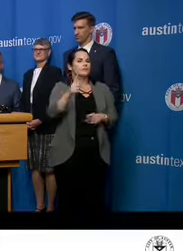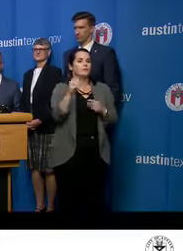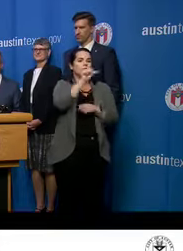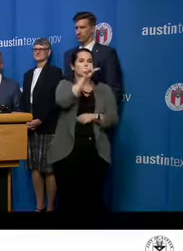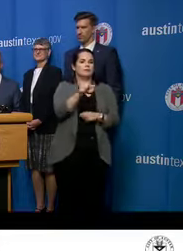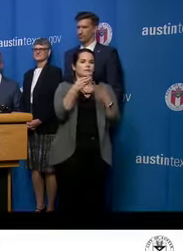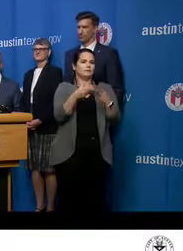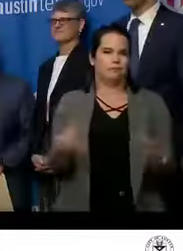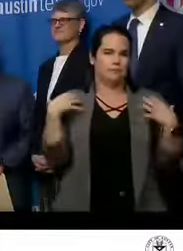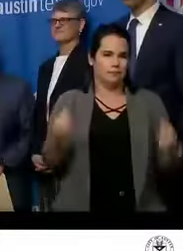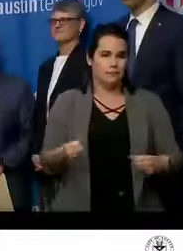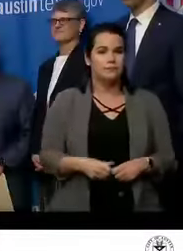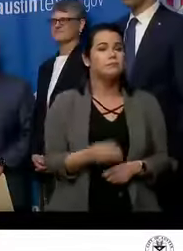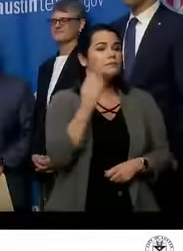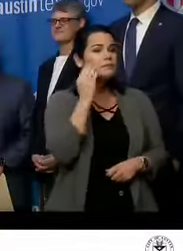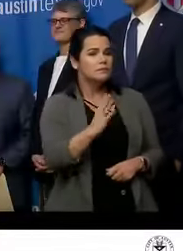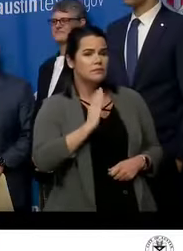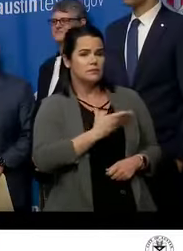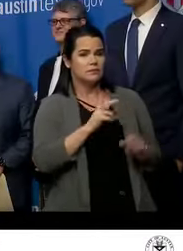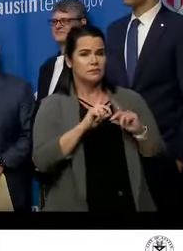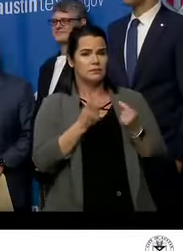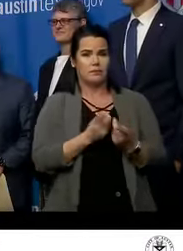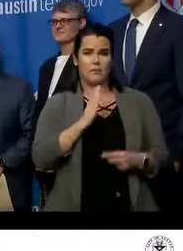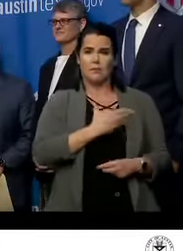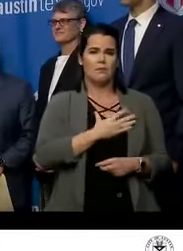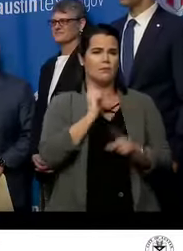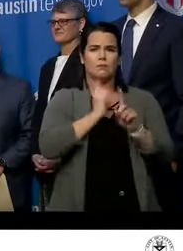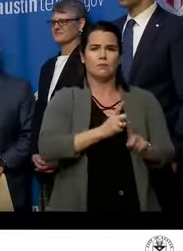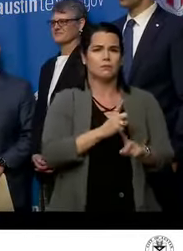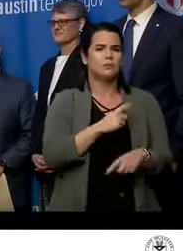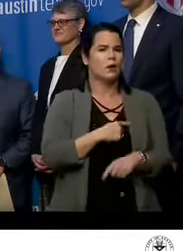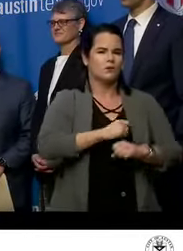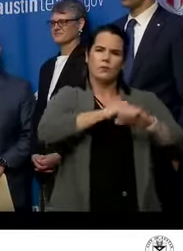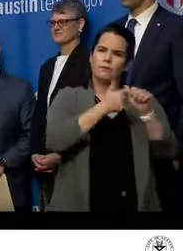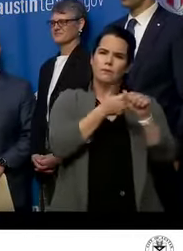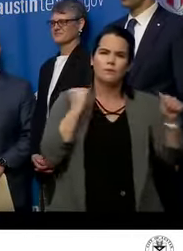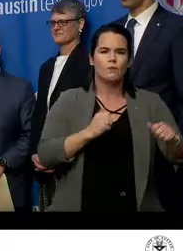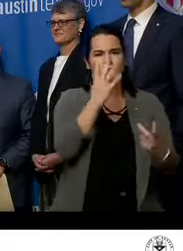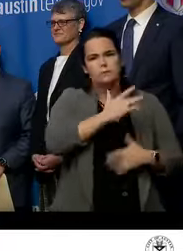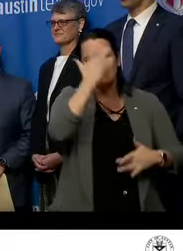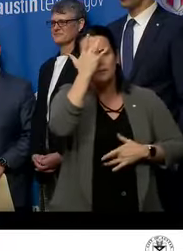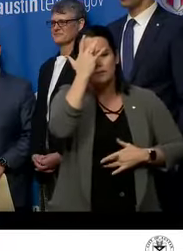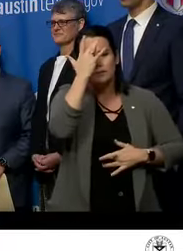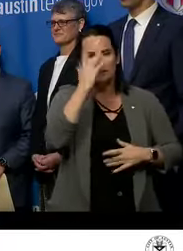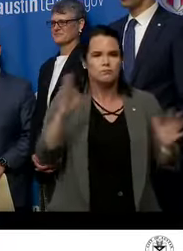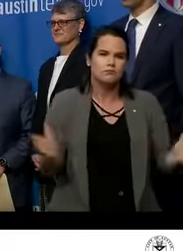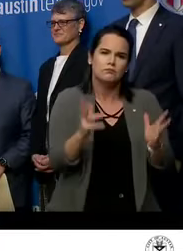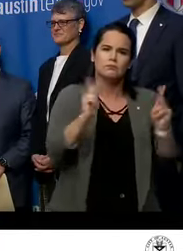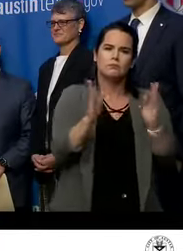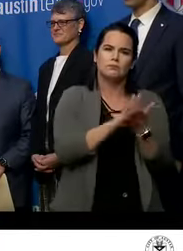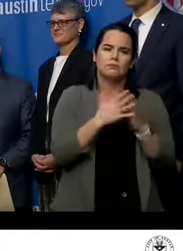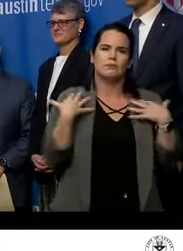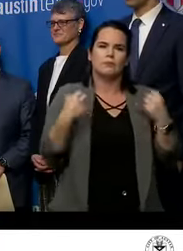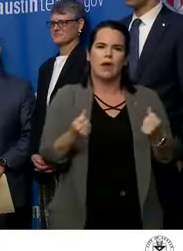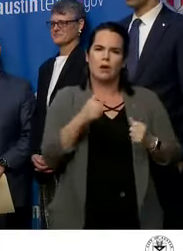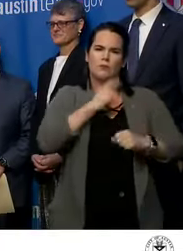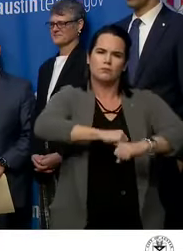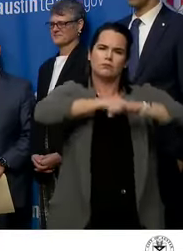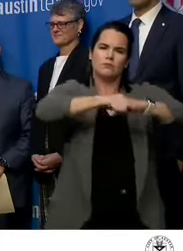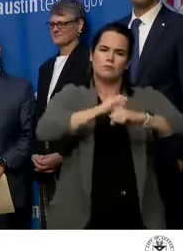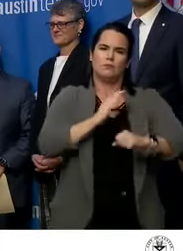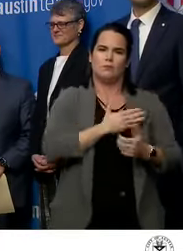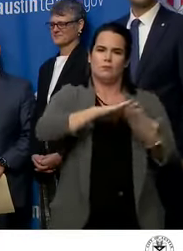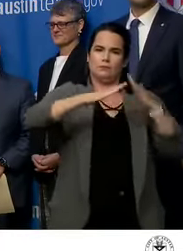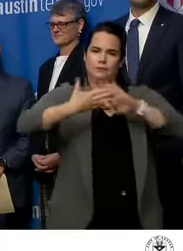department's mission is to prevent disease, promote health, and protect the well-being of our community.